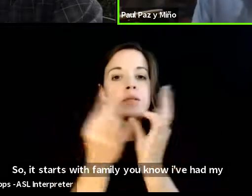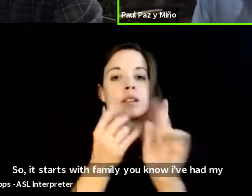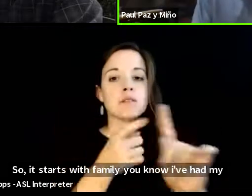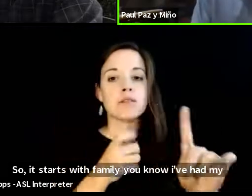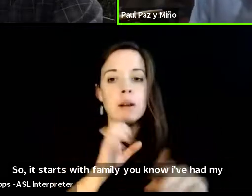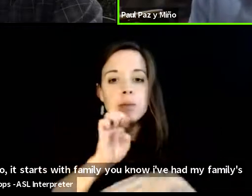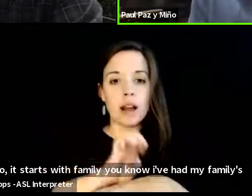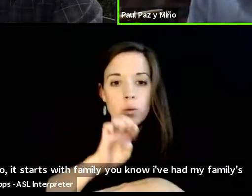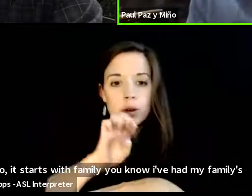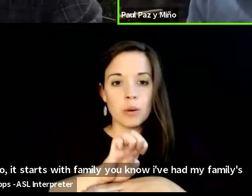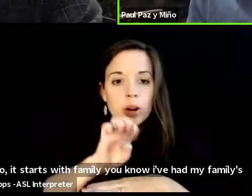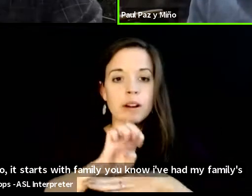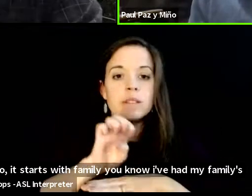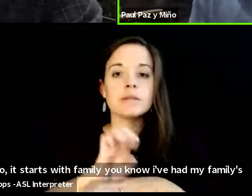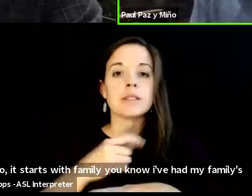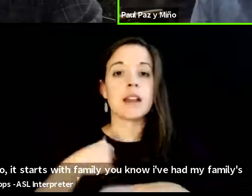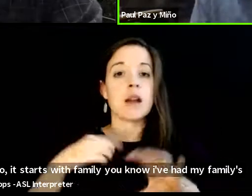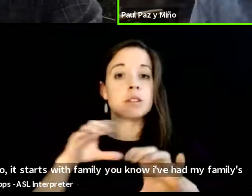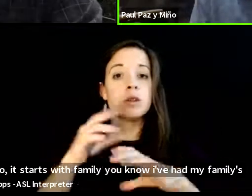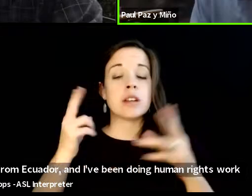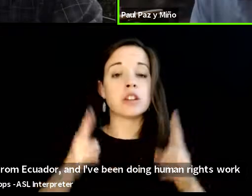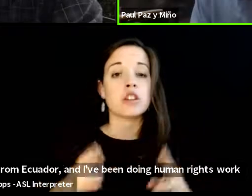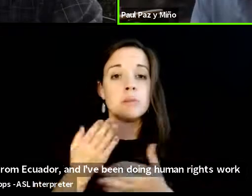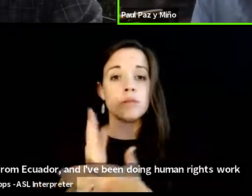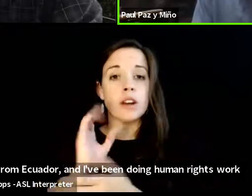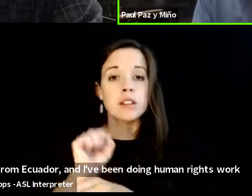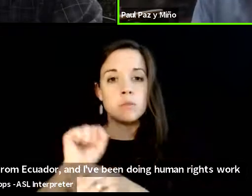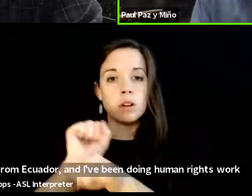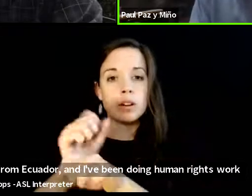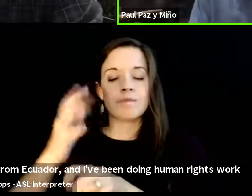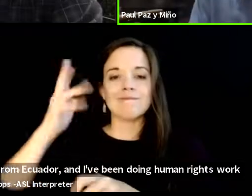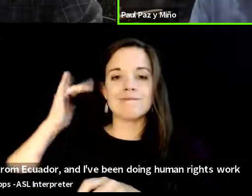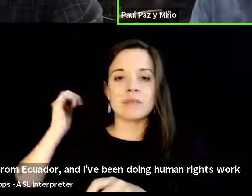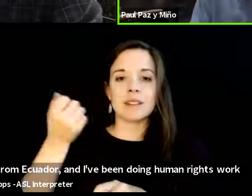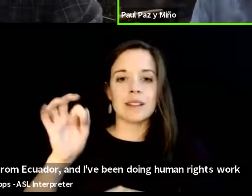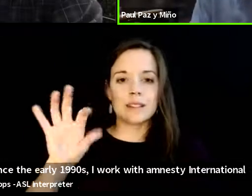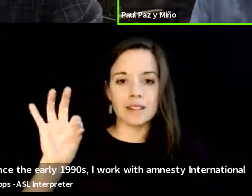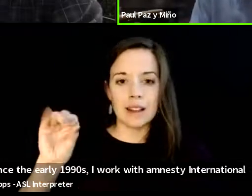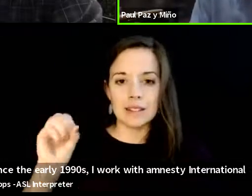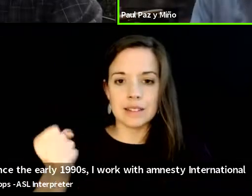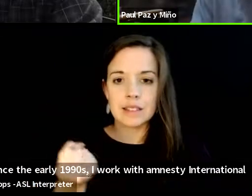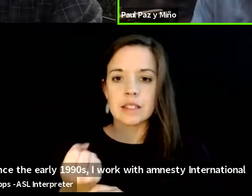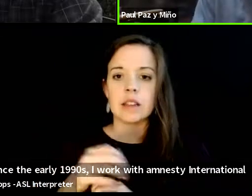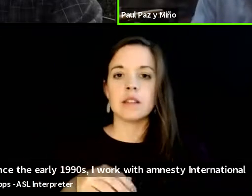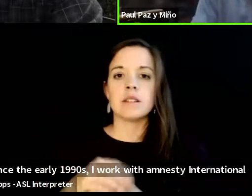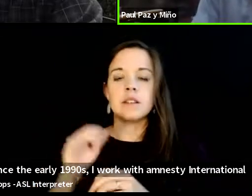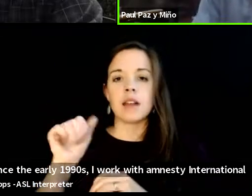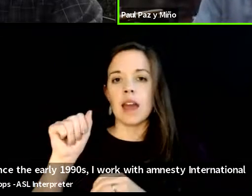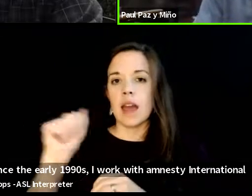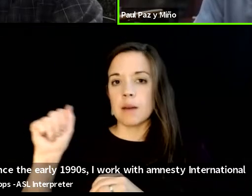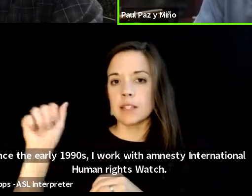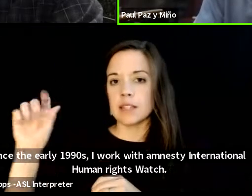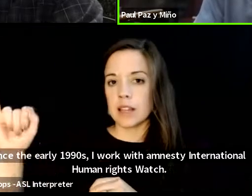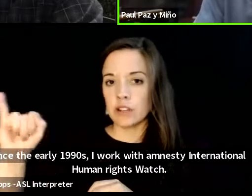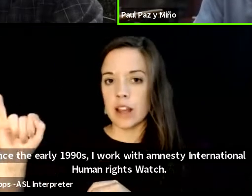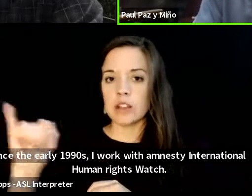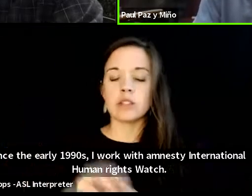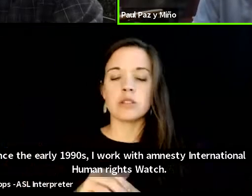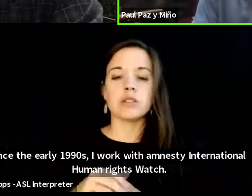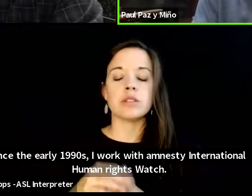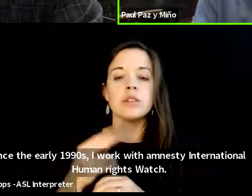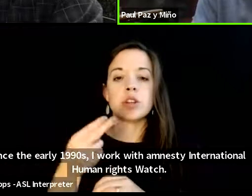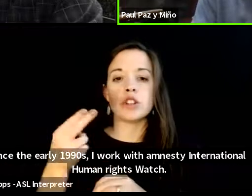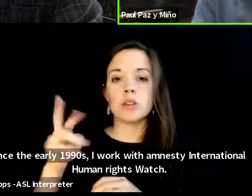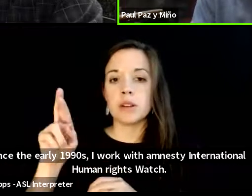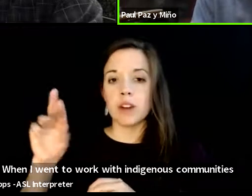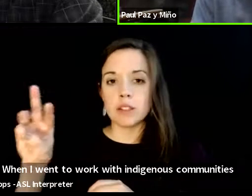and i've been doing human rights work since the early 1990s i worked with amnesty international and human rights watch when i went to work with